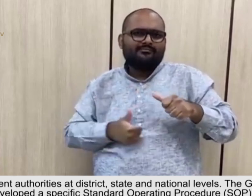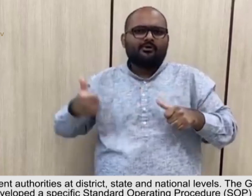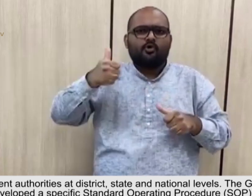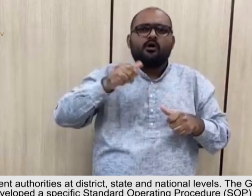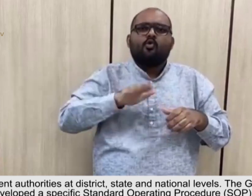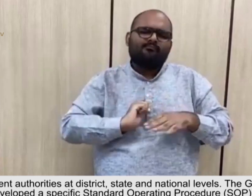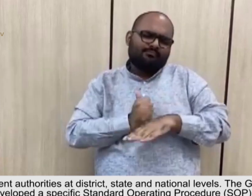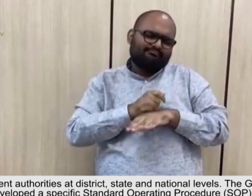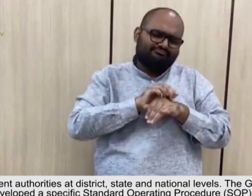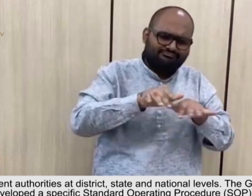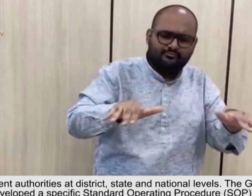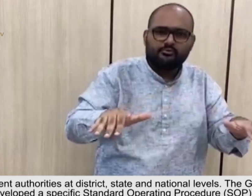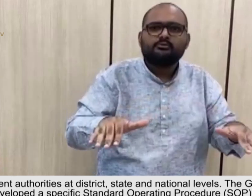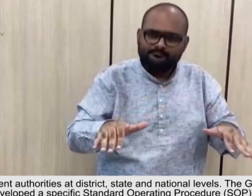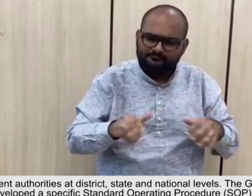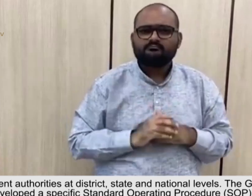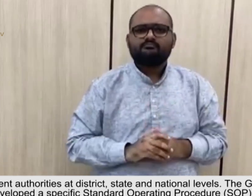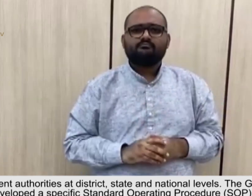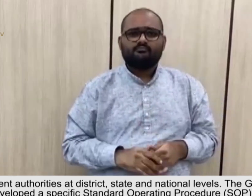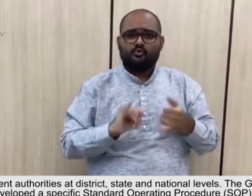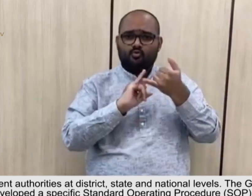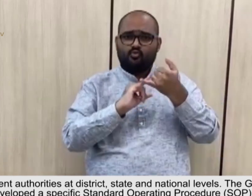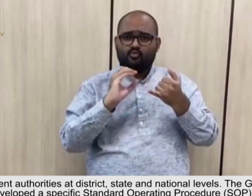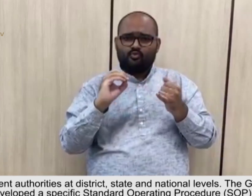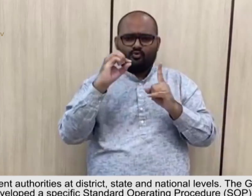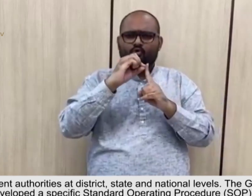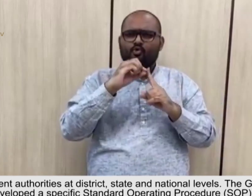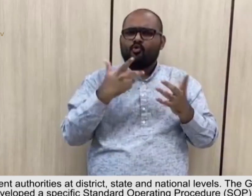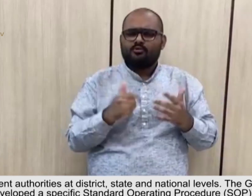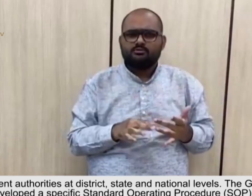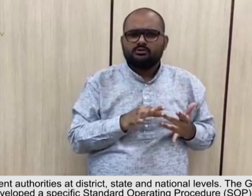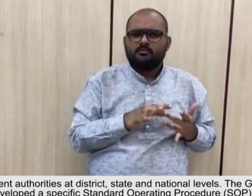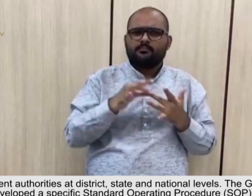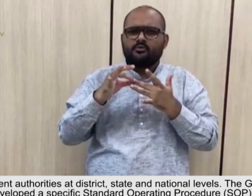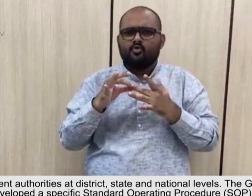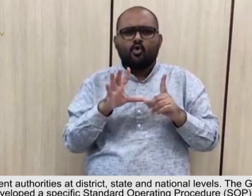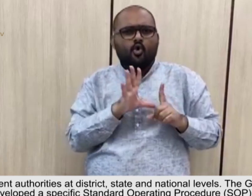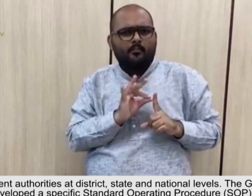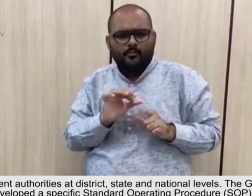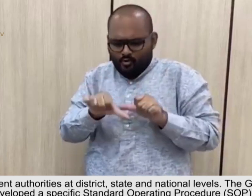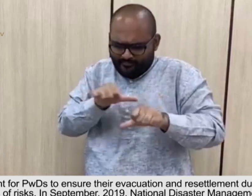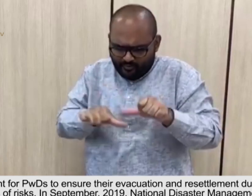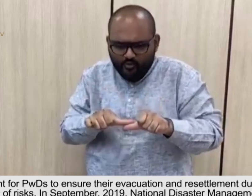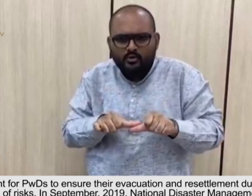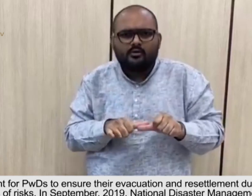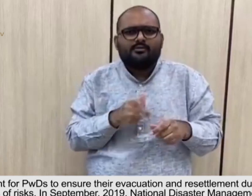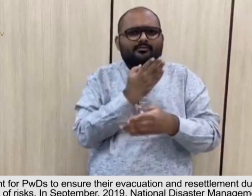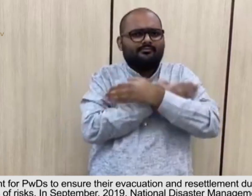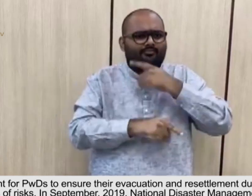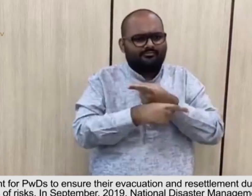Standard Operating Procedure SOP 10.9 Disaster Management 10